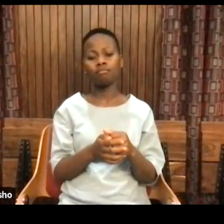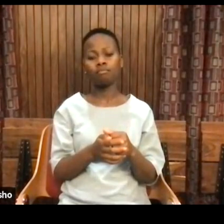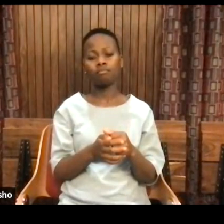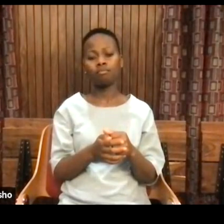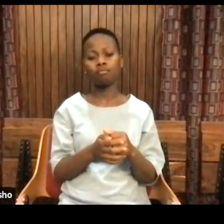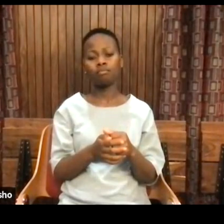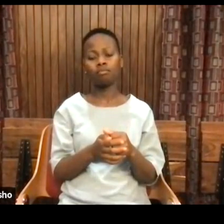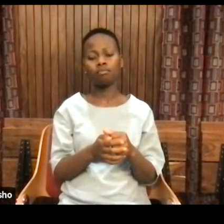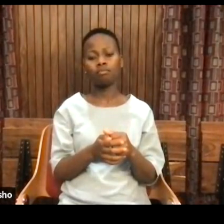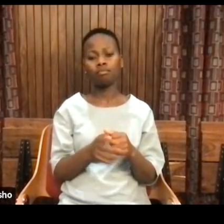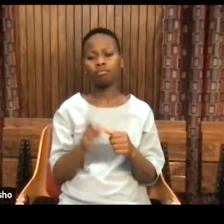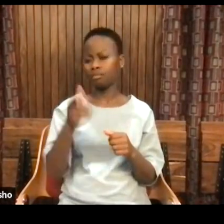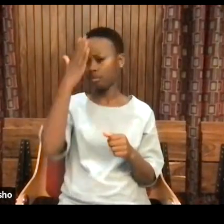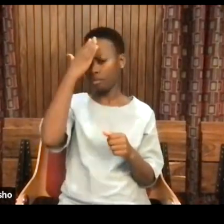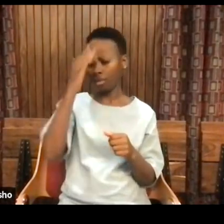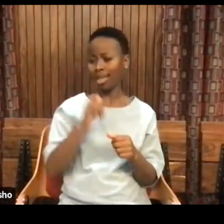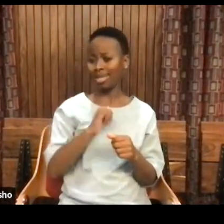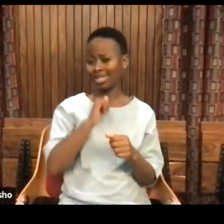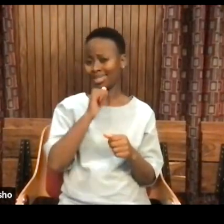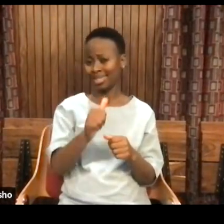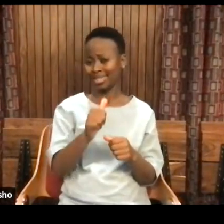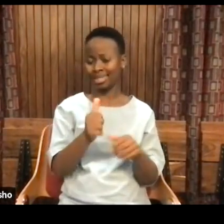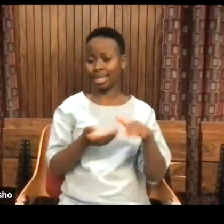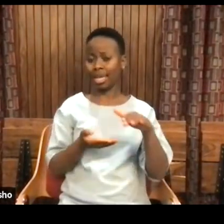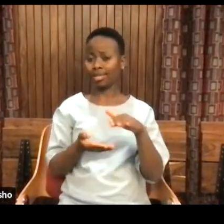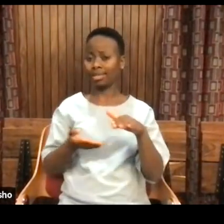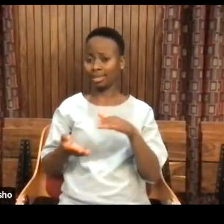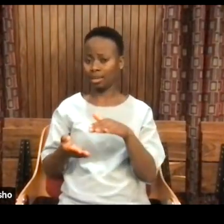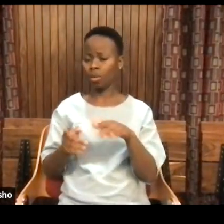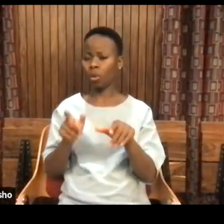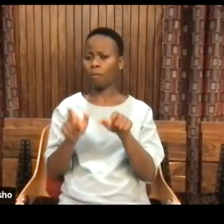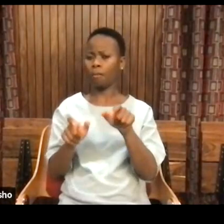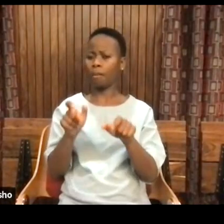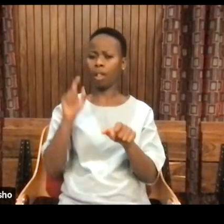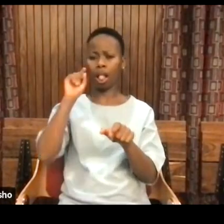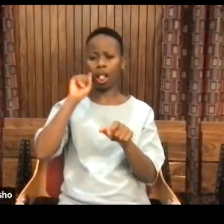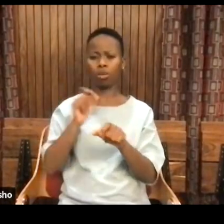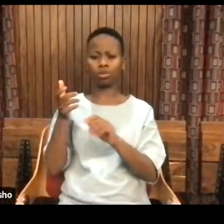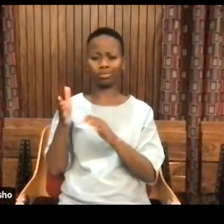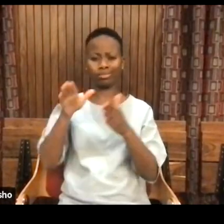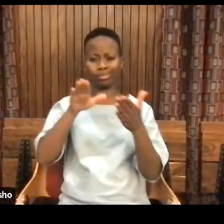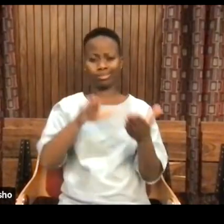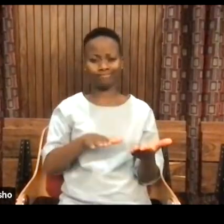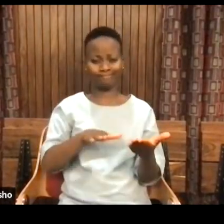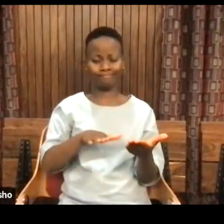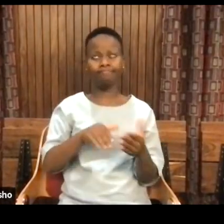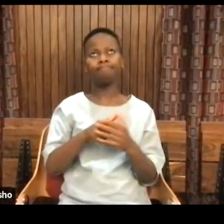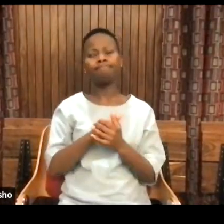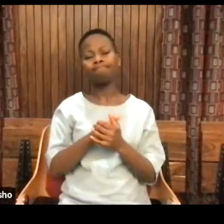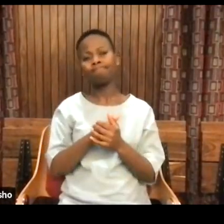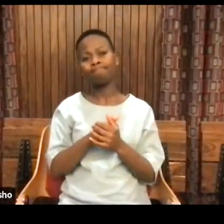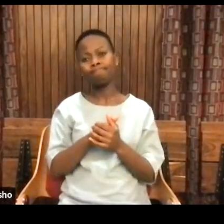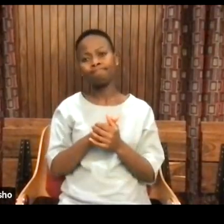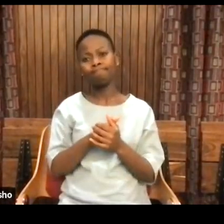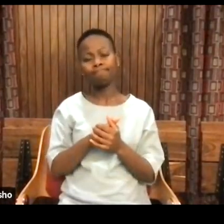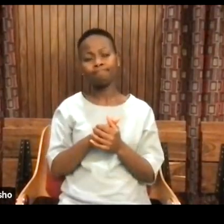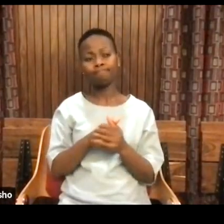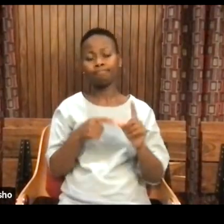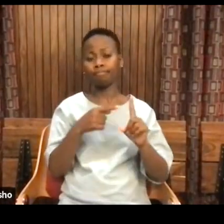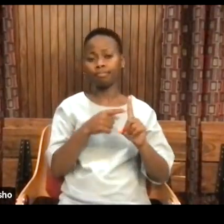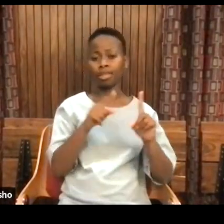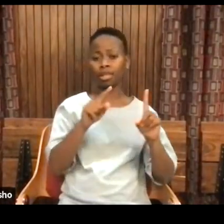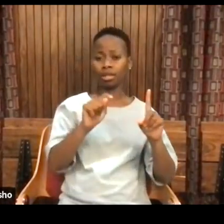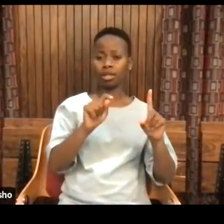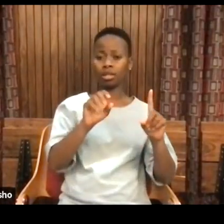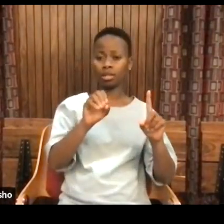You know, when I said ancestors and descendants, or the remark I made to Professor Tobias,